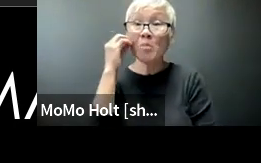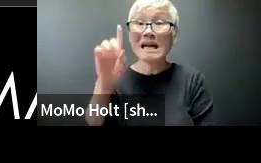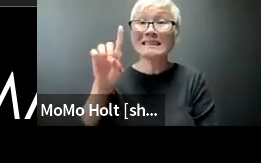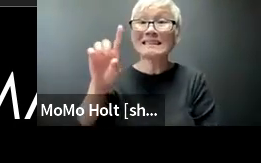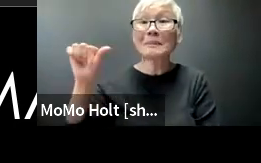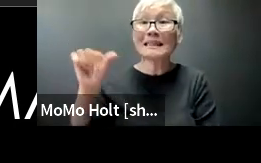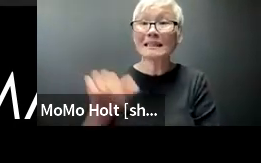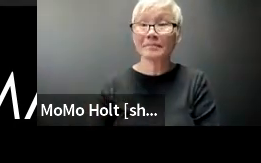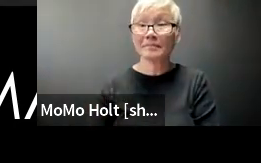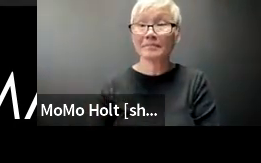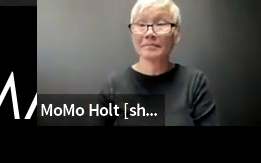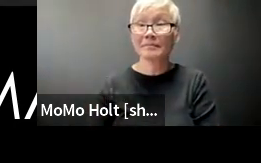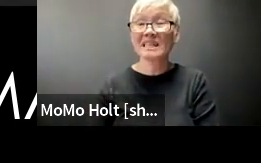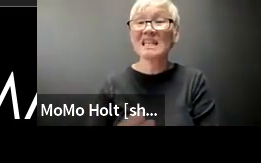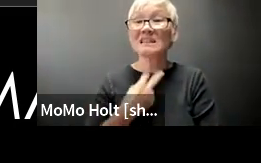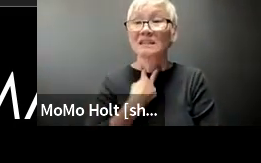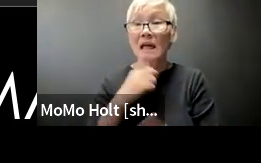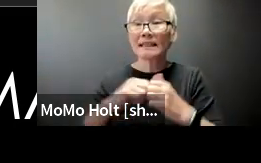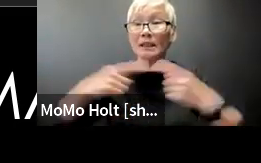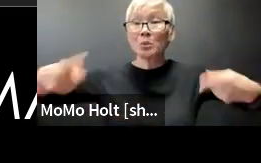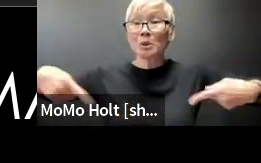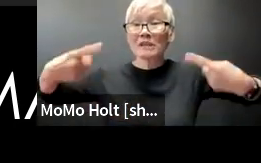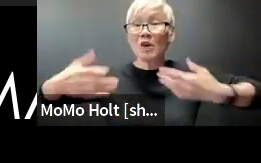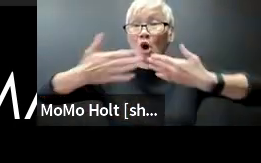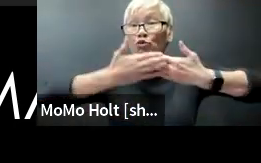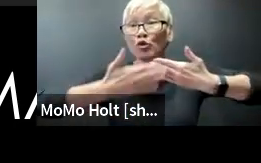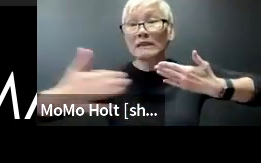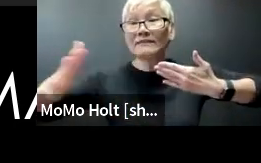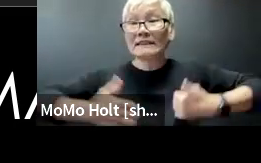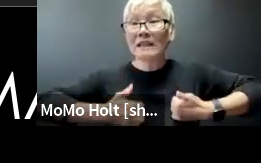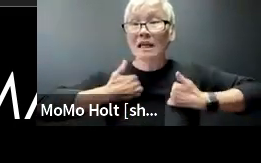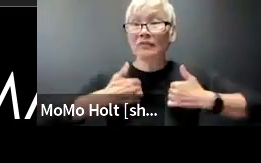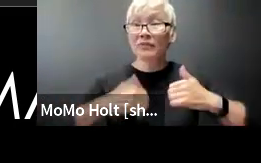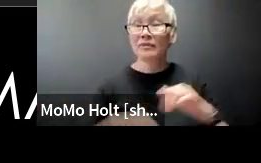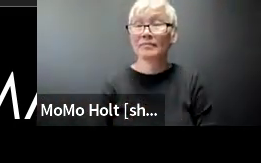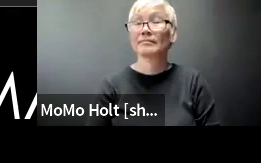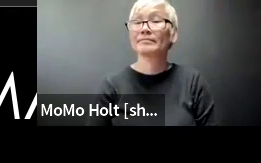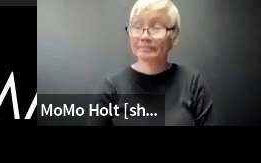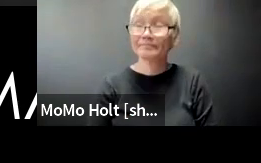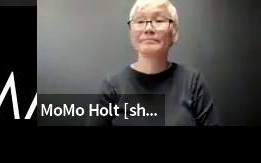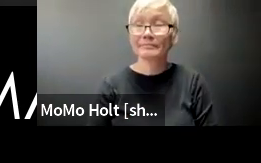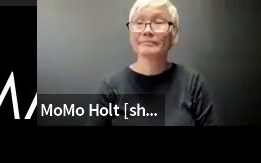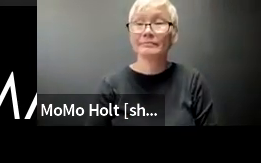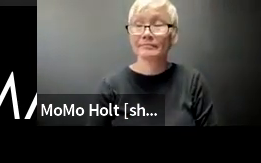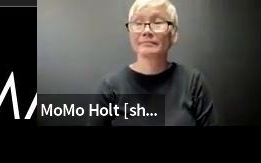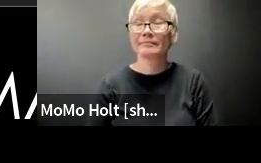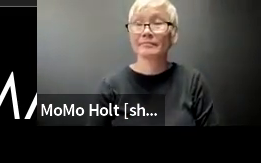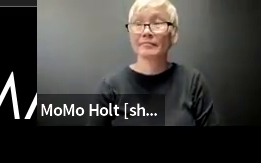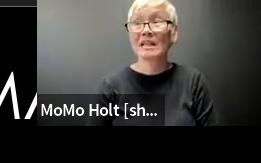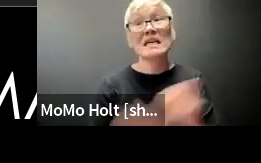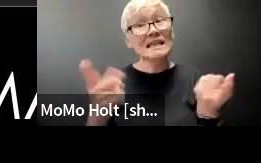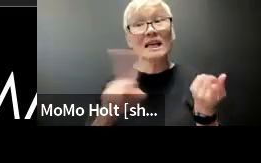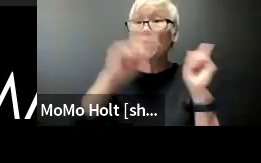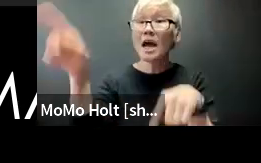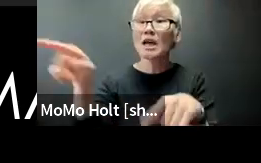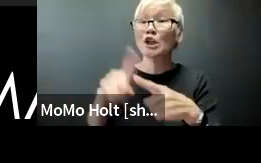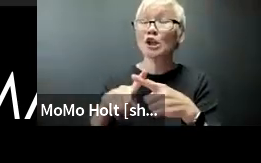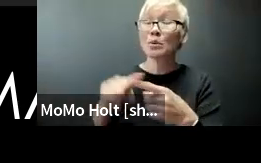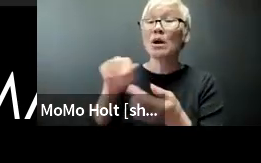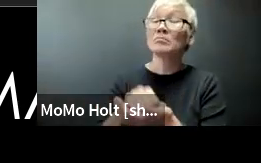came home as a disabled person was a wheelchair user for the rest of his life